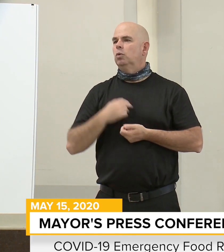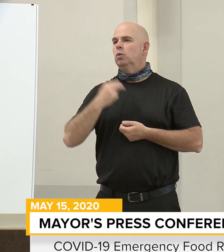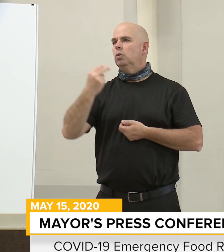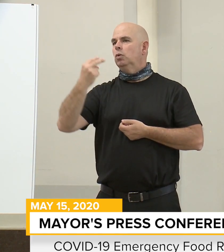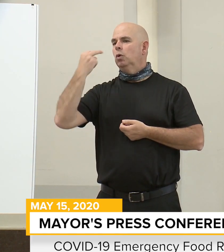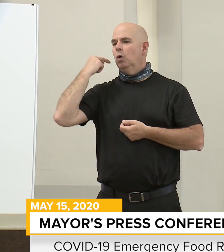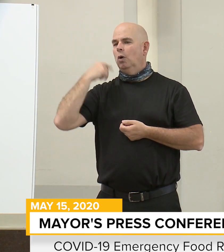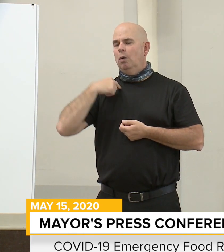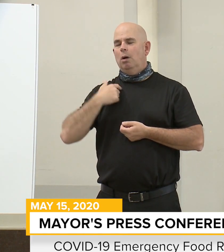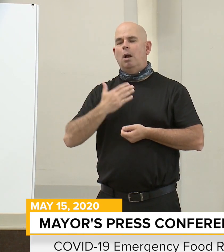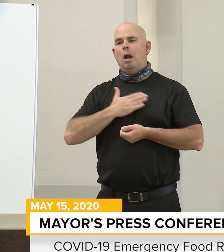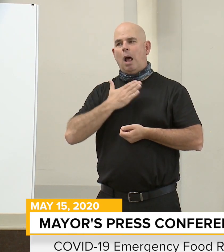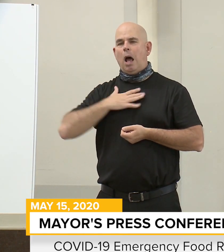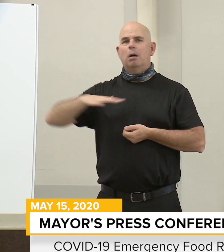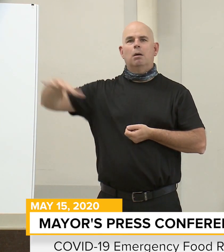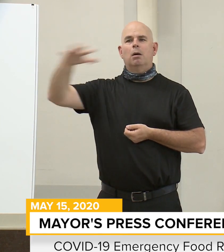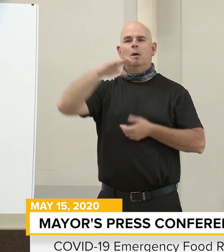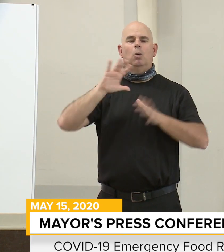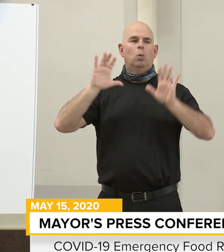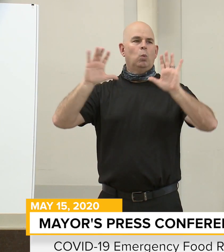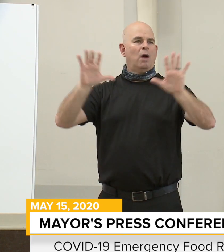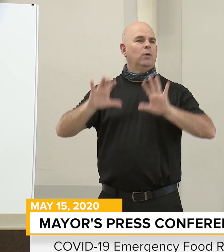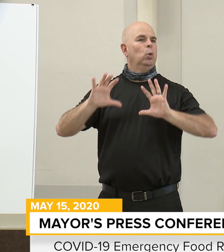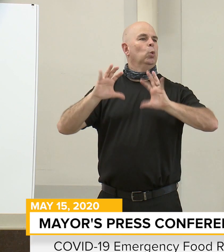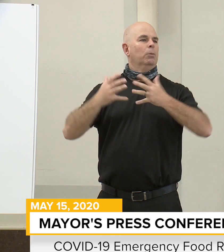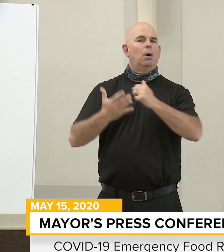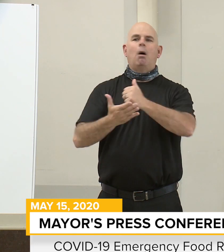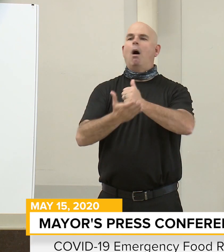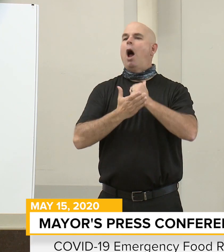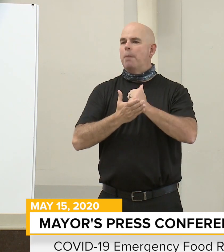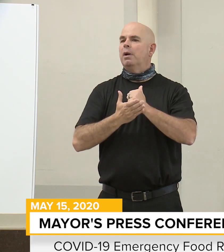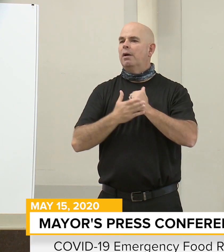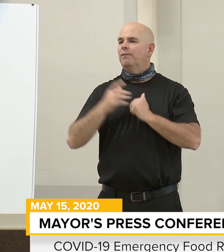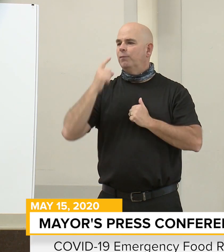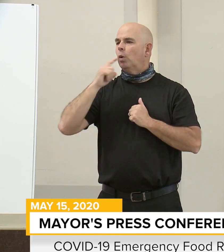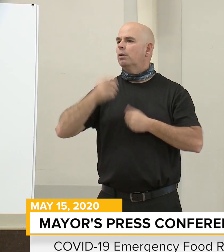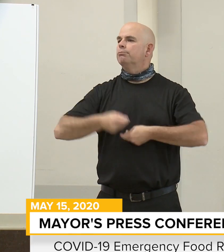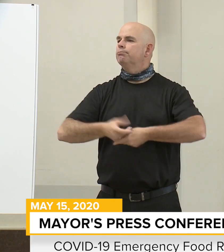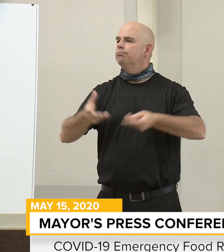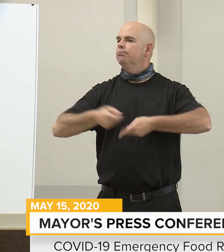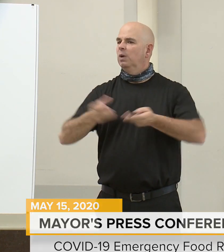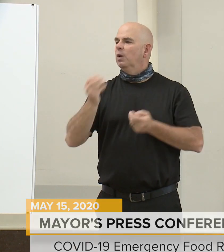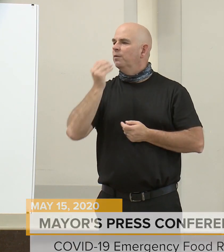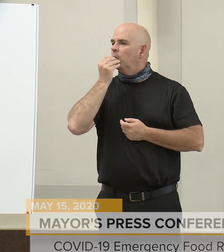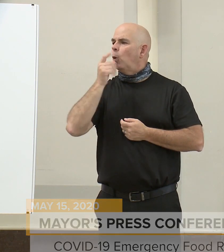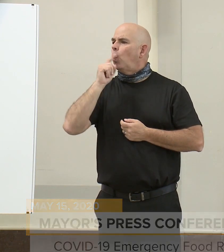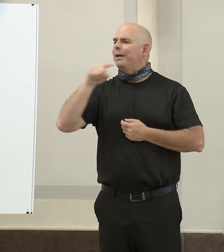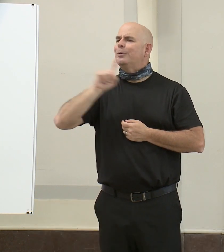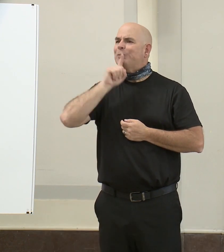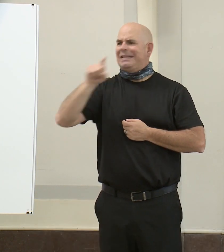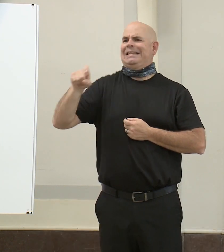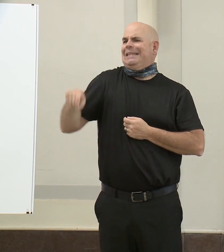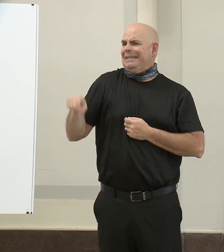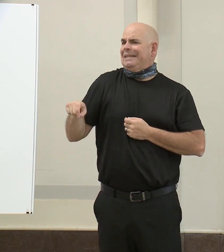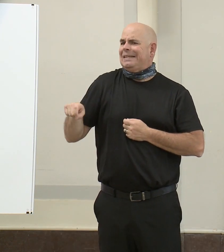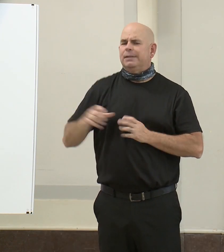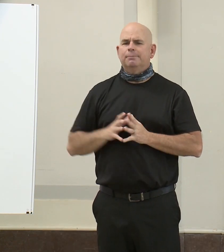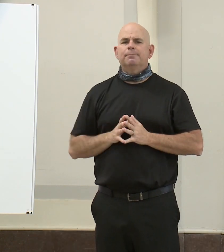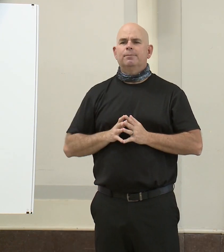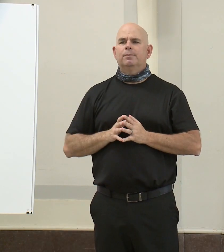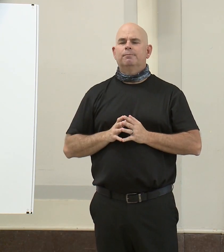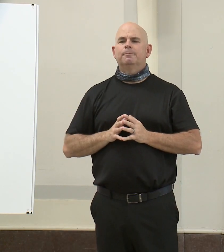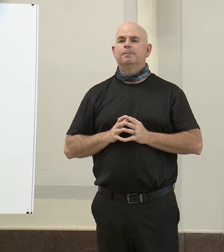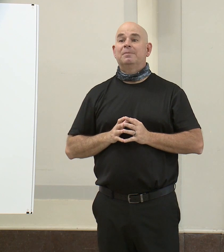pressing and critical needs of food insecurity in our city. Our COVID-19 emergency food response is informed by data